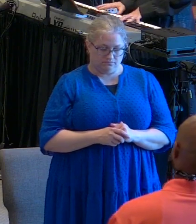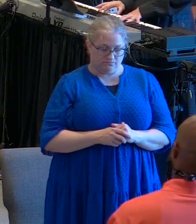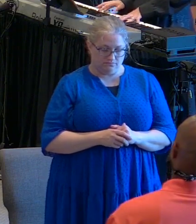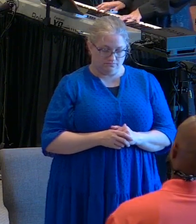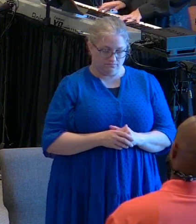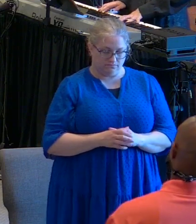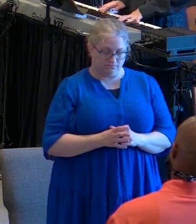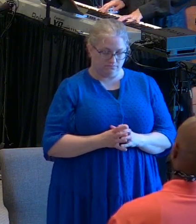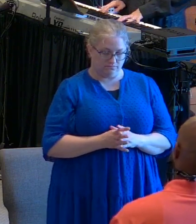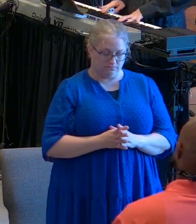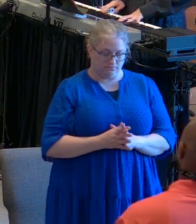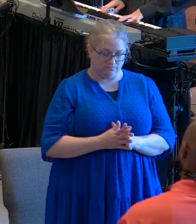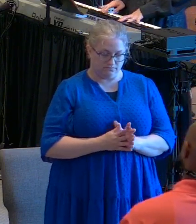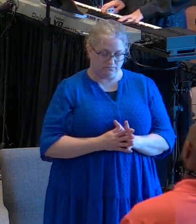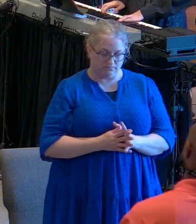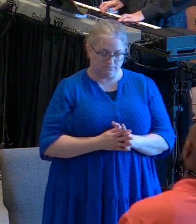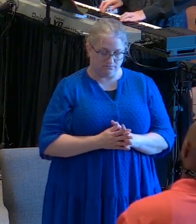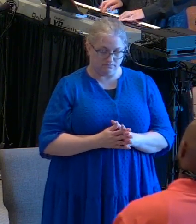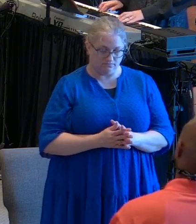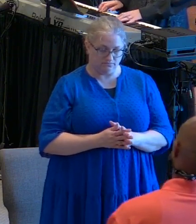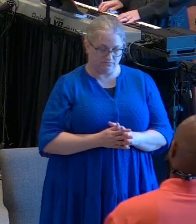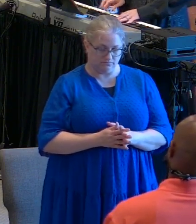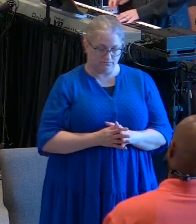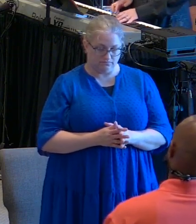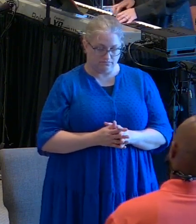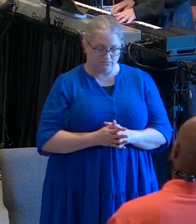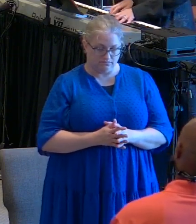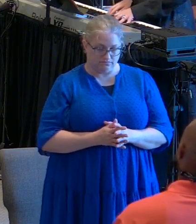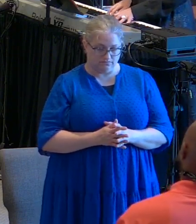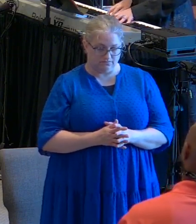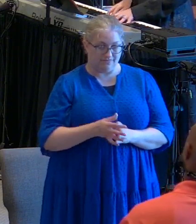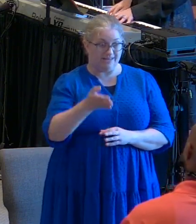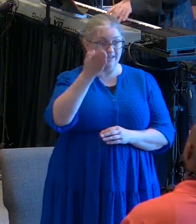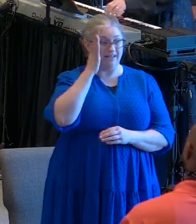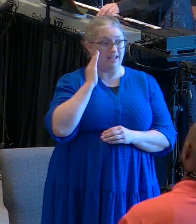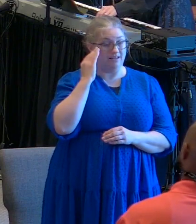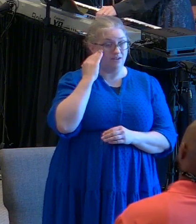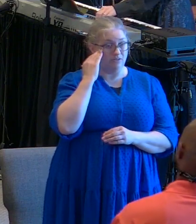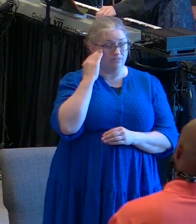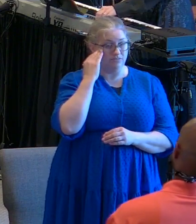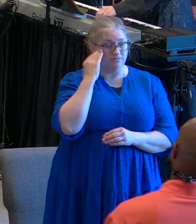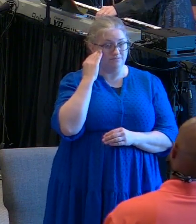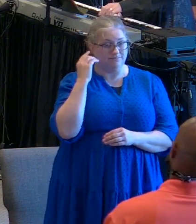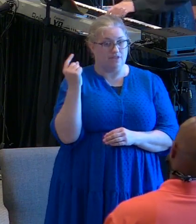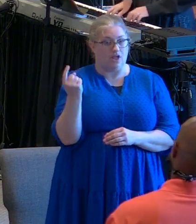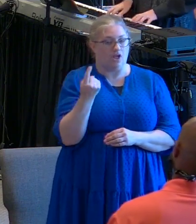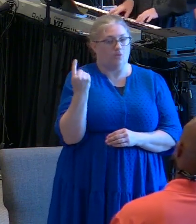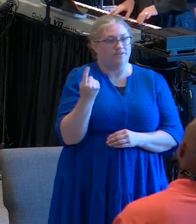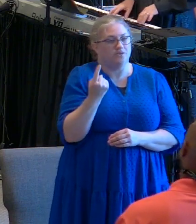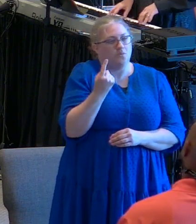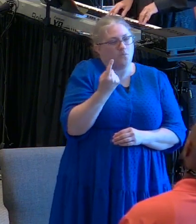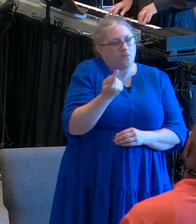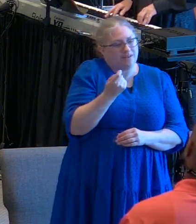Dios siempre nos da de buscarle God knows that there's always one little place in our life somewhere